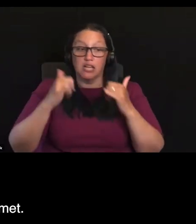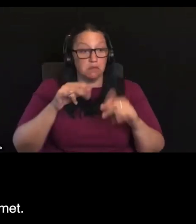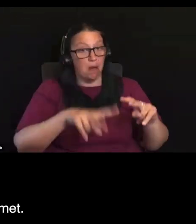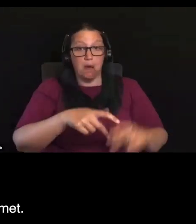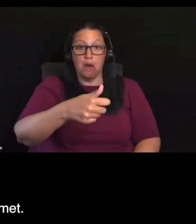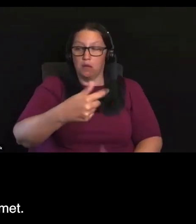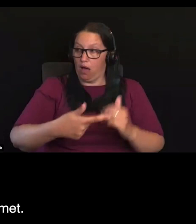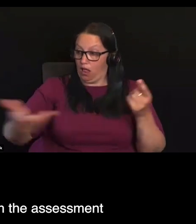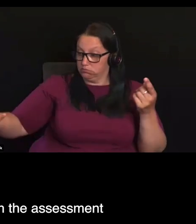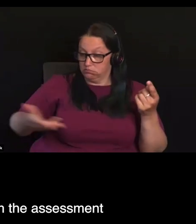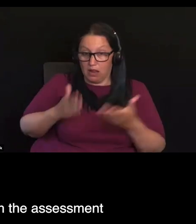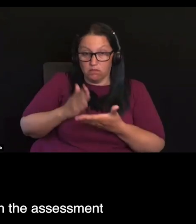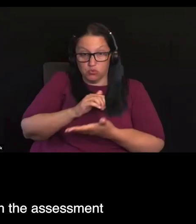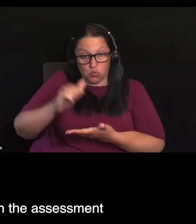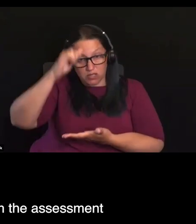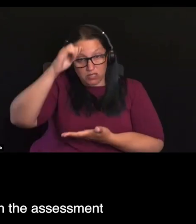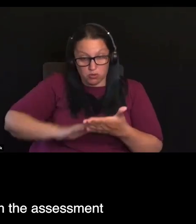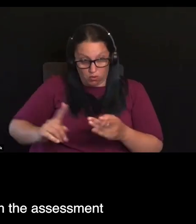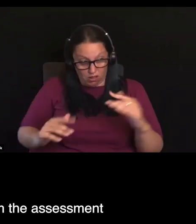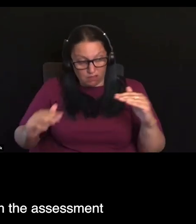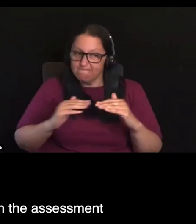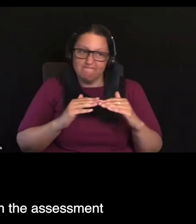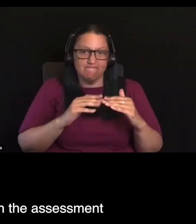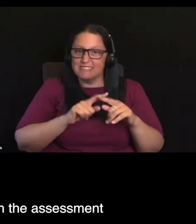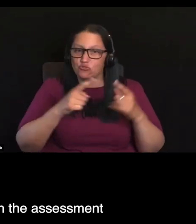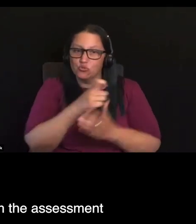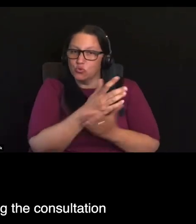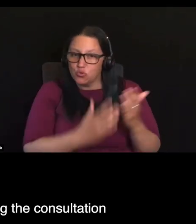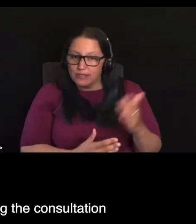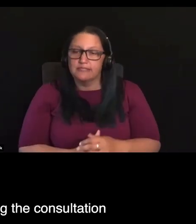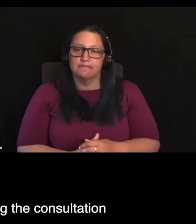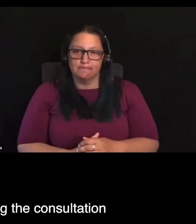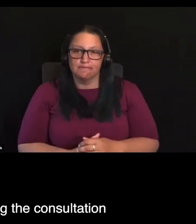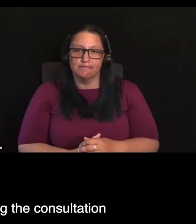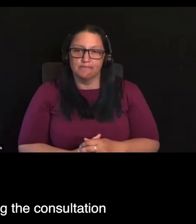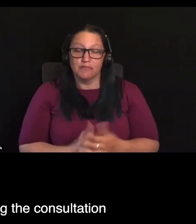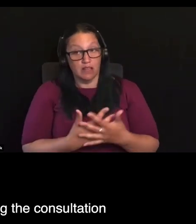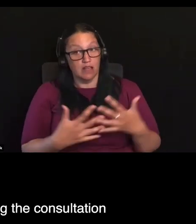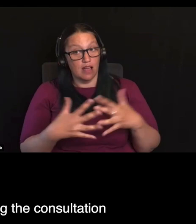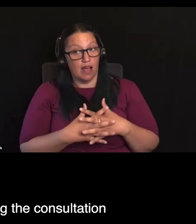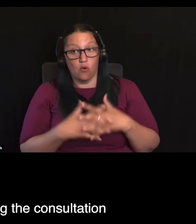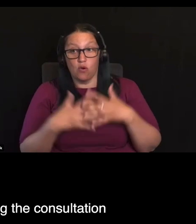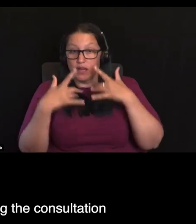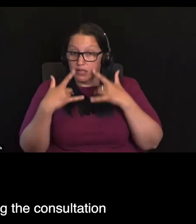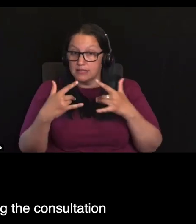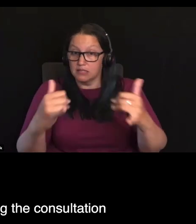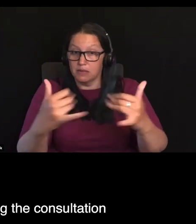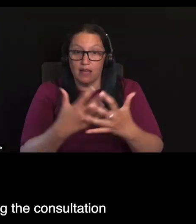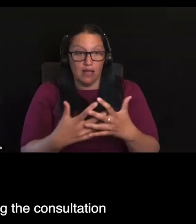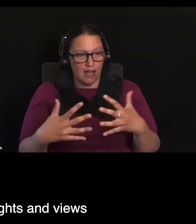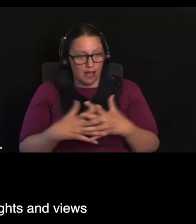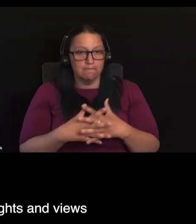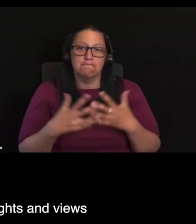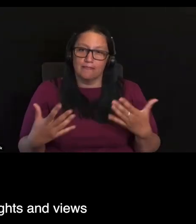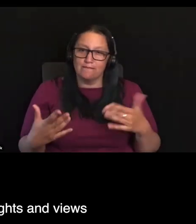standards are being met. In terms of what we'll be doing with the assessment methodology from here, following the consultation